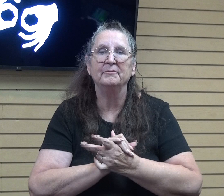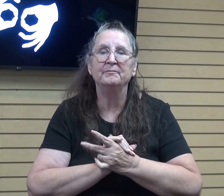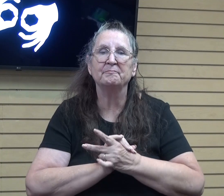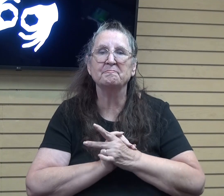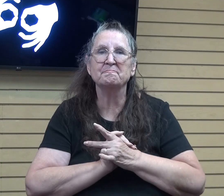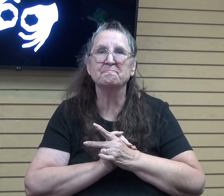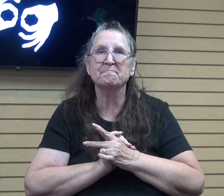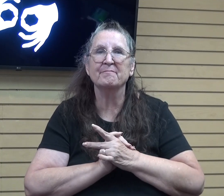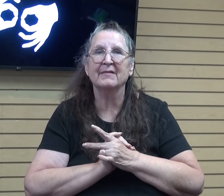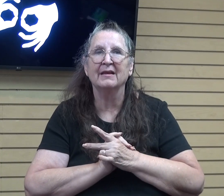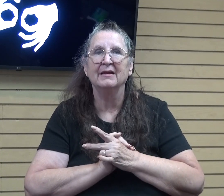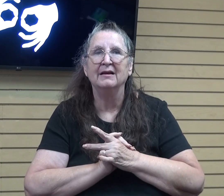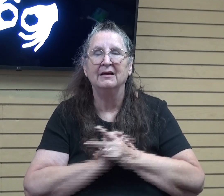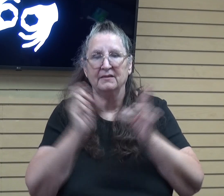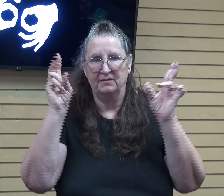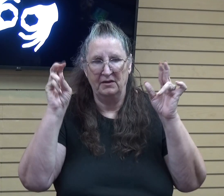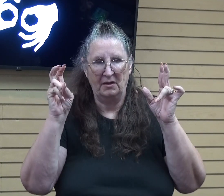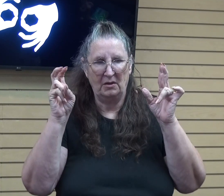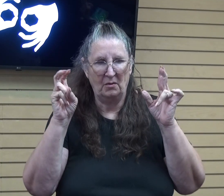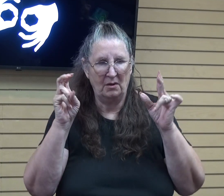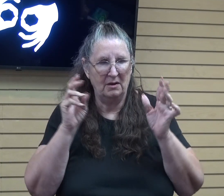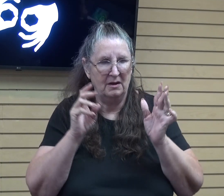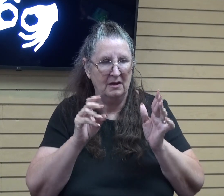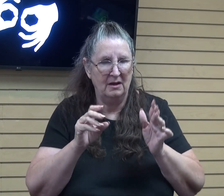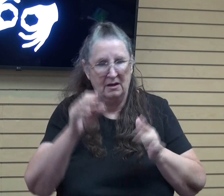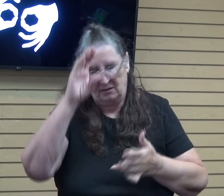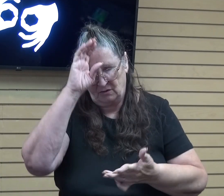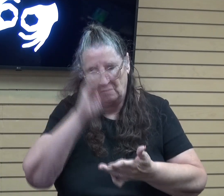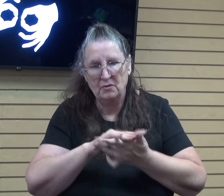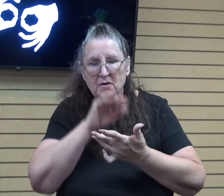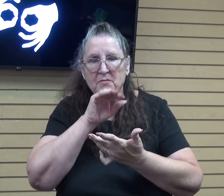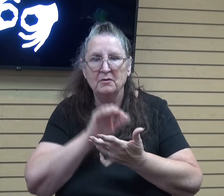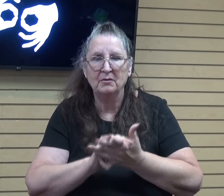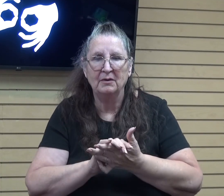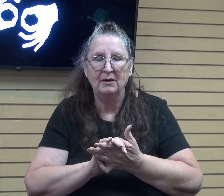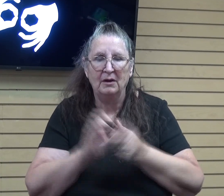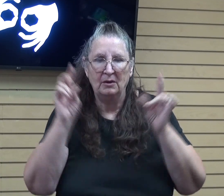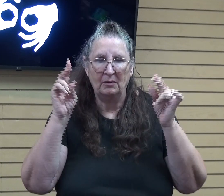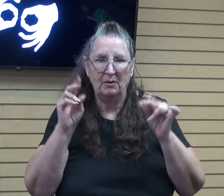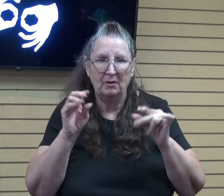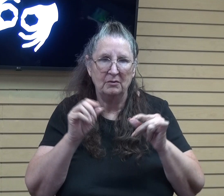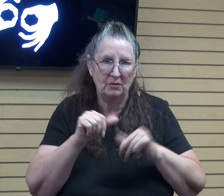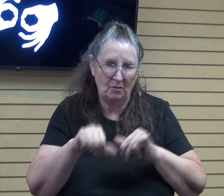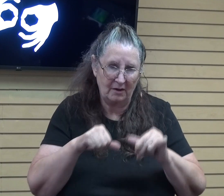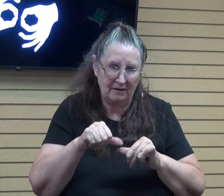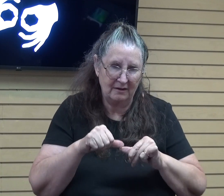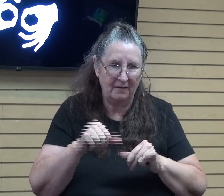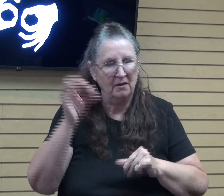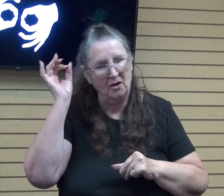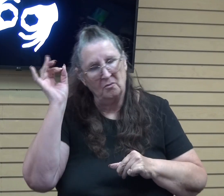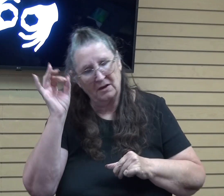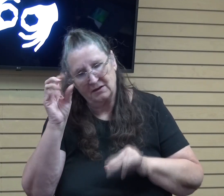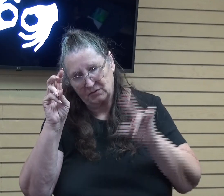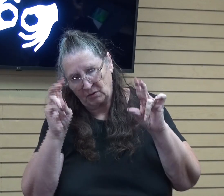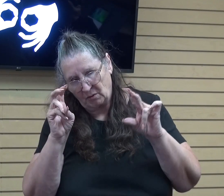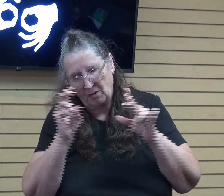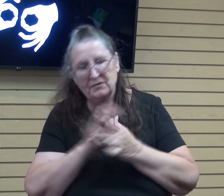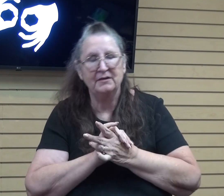Or, you know, where they quote to the bride and the groom, or the bride and the groom quote it to each other, or the pastor quotes it, or someone